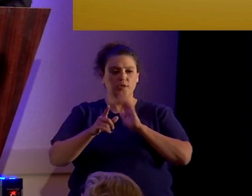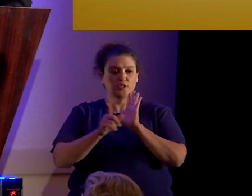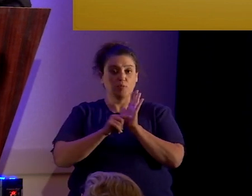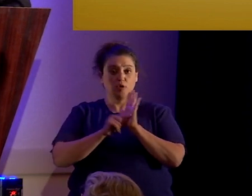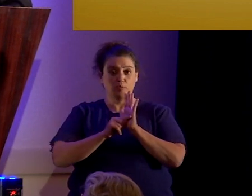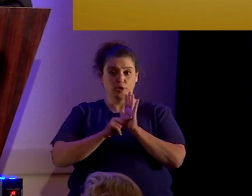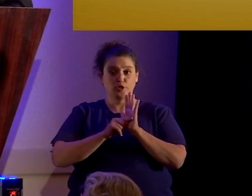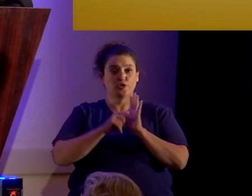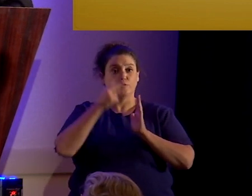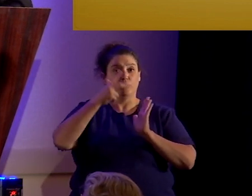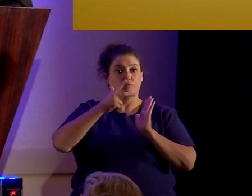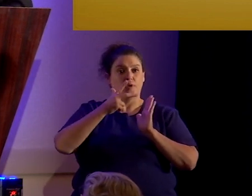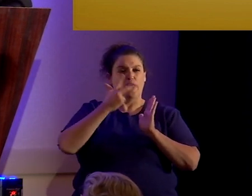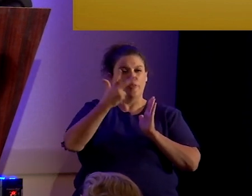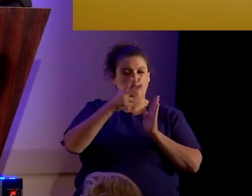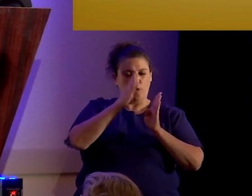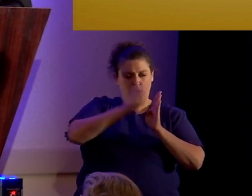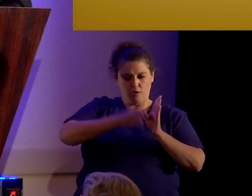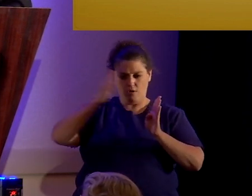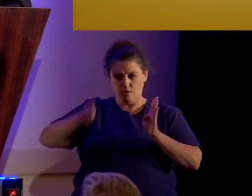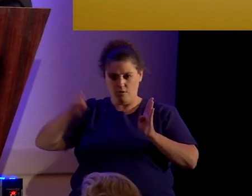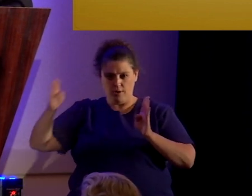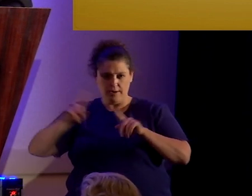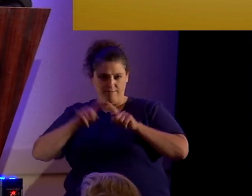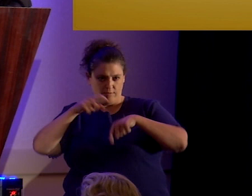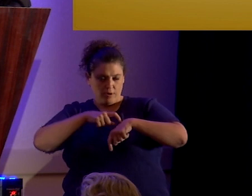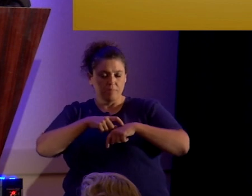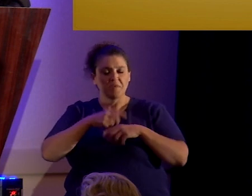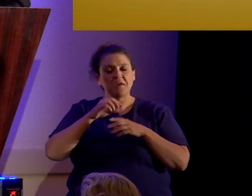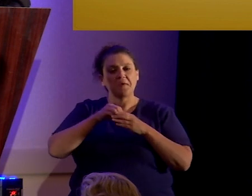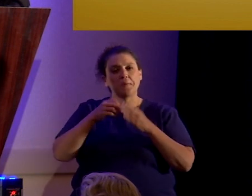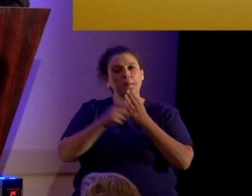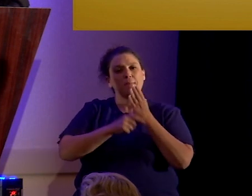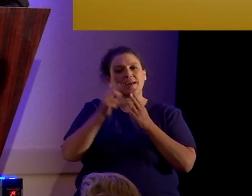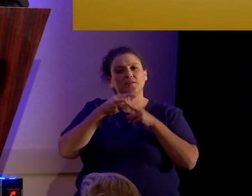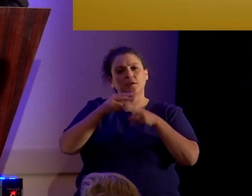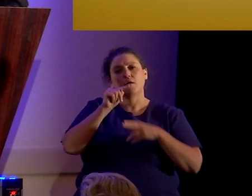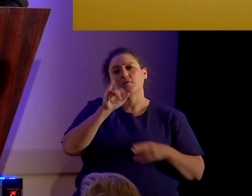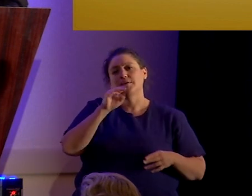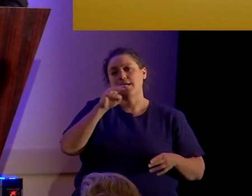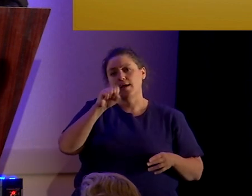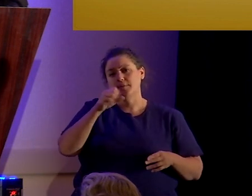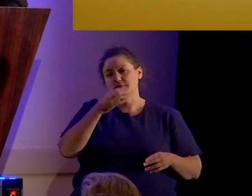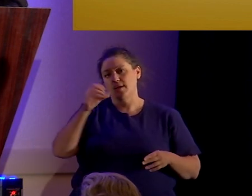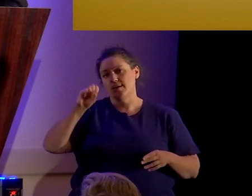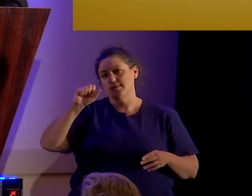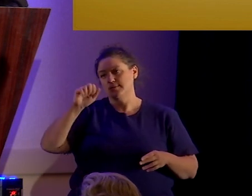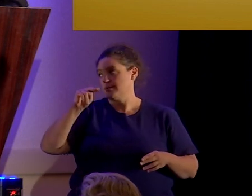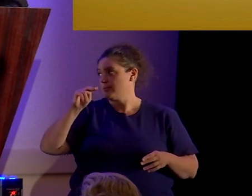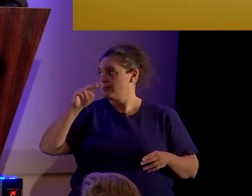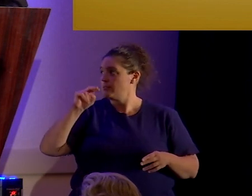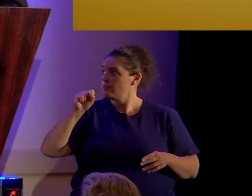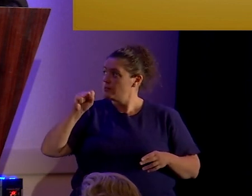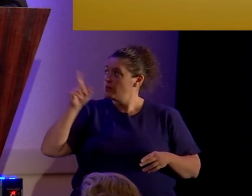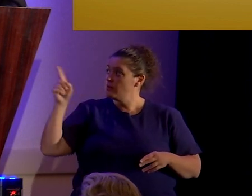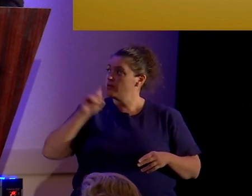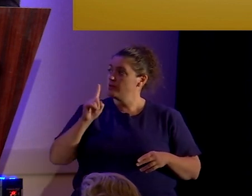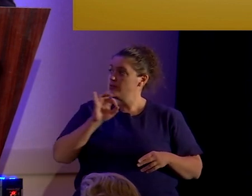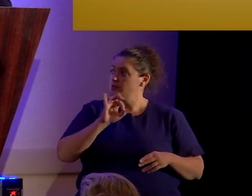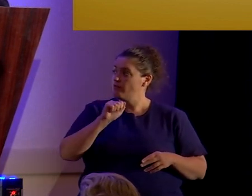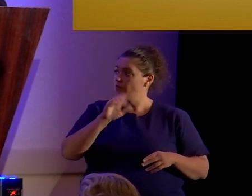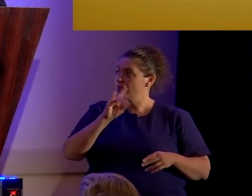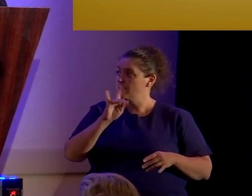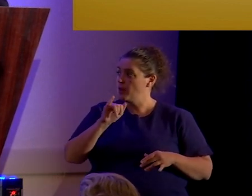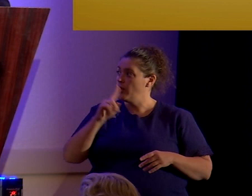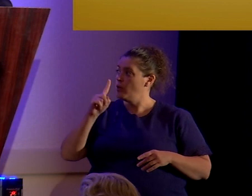in a Mormon journal called Times and Seasons. And here, uh, we have what is called facsimile one. We'll talk about